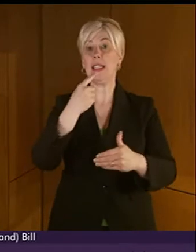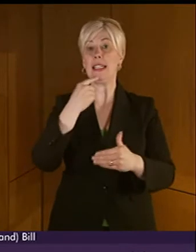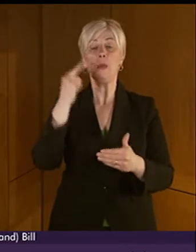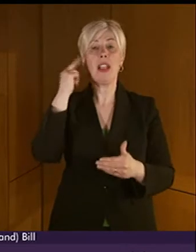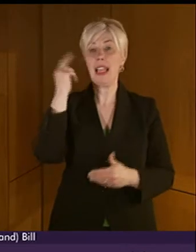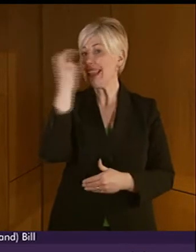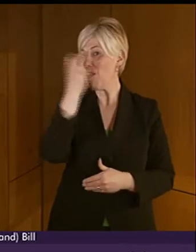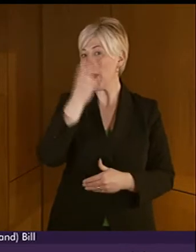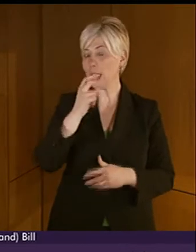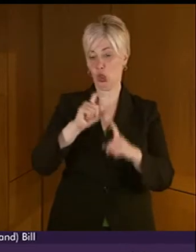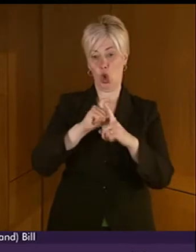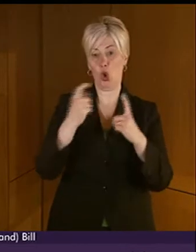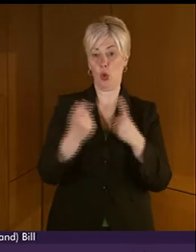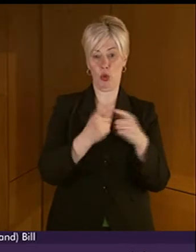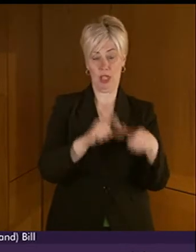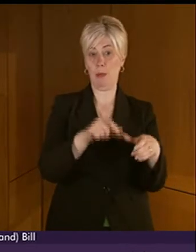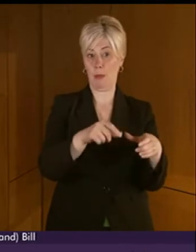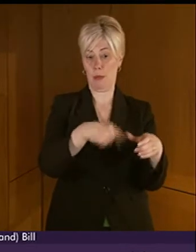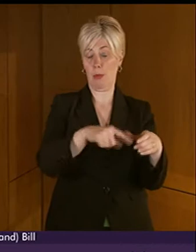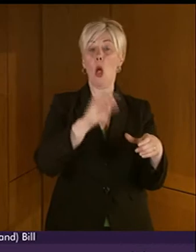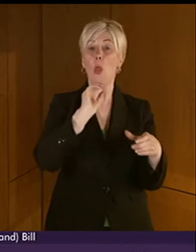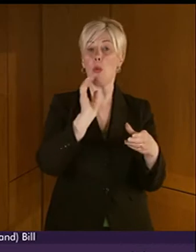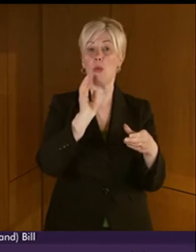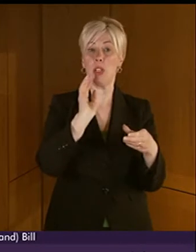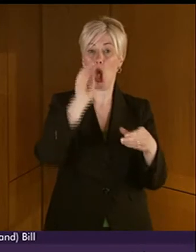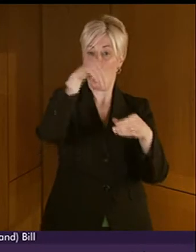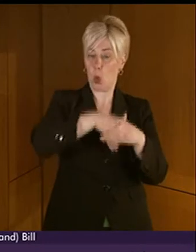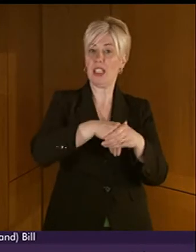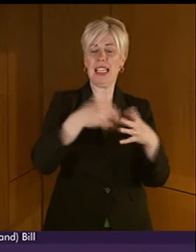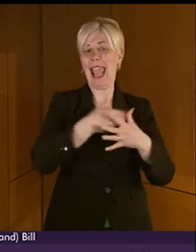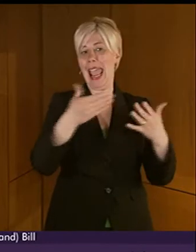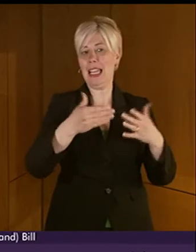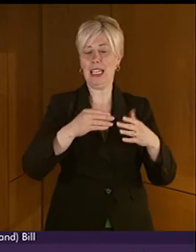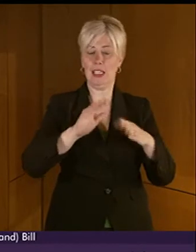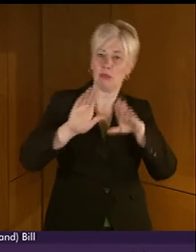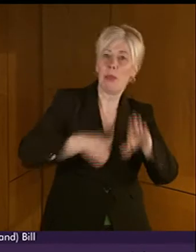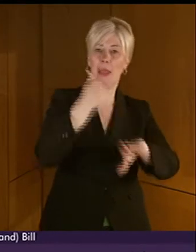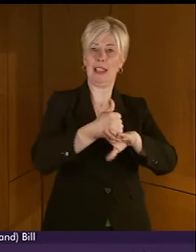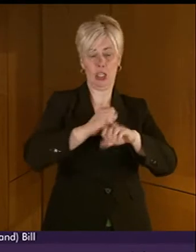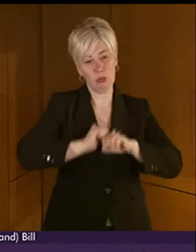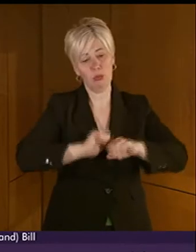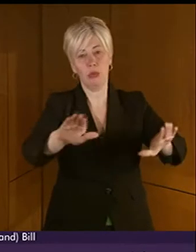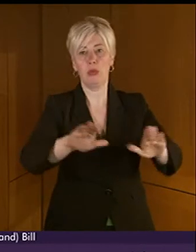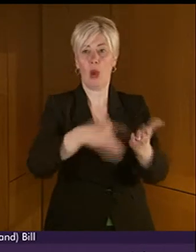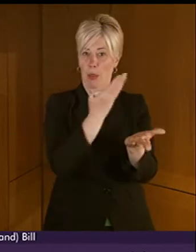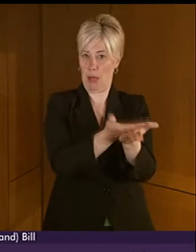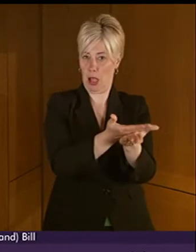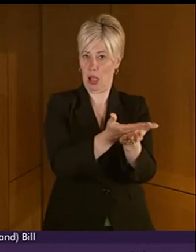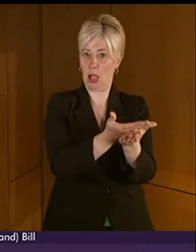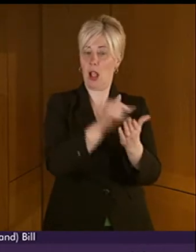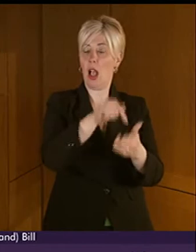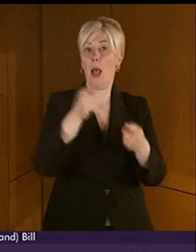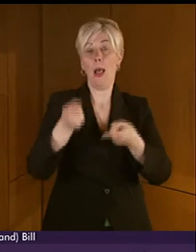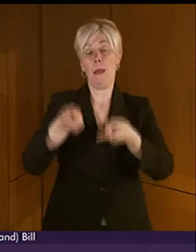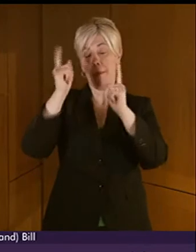-blind community would be taken into consideration in the implementation of the bill, and that he was determined that the